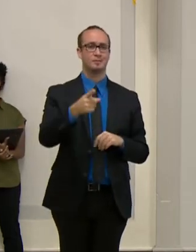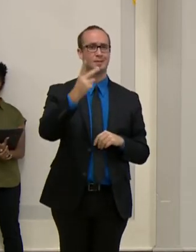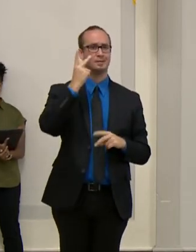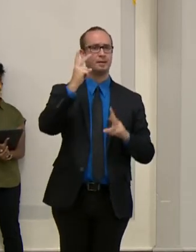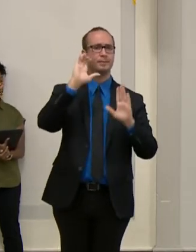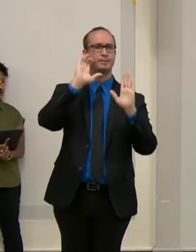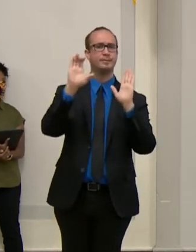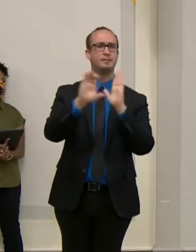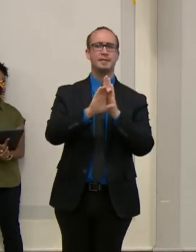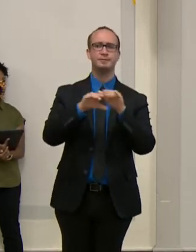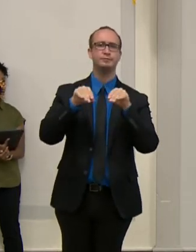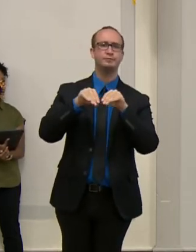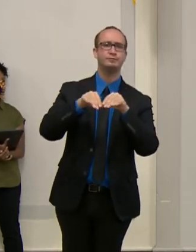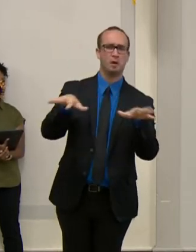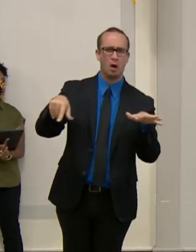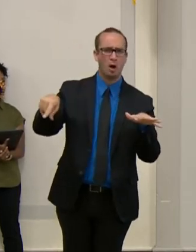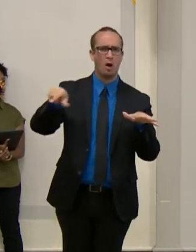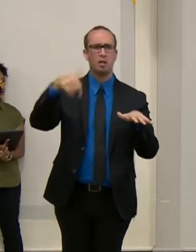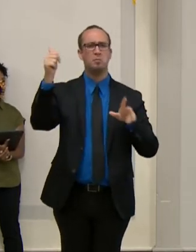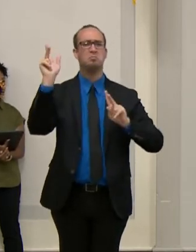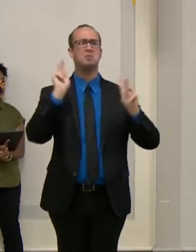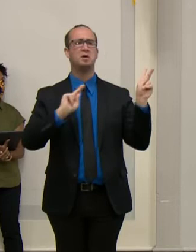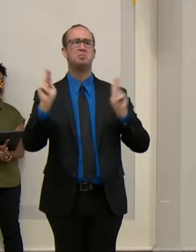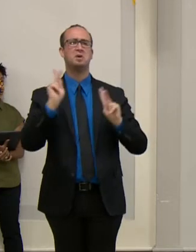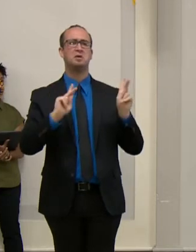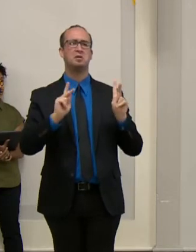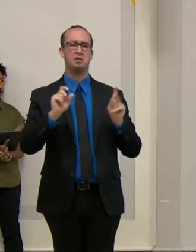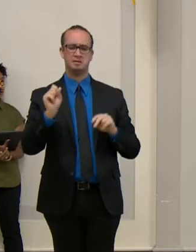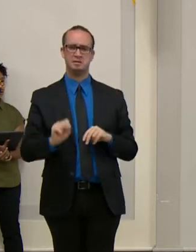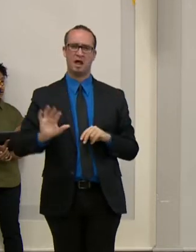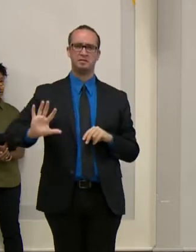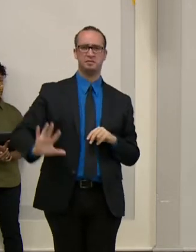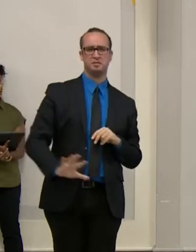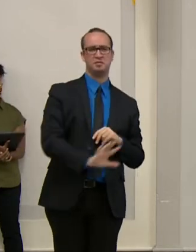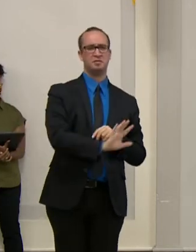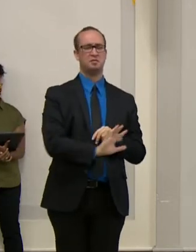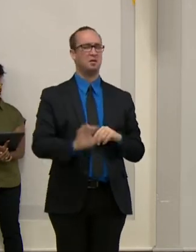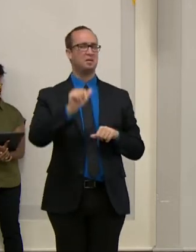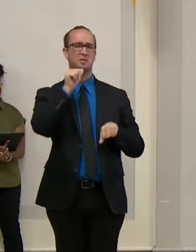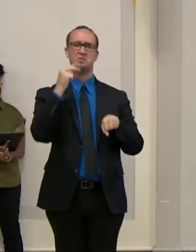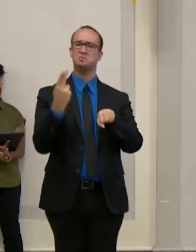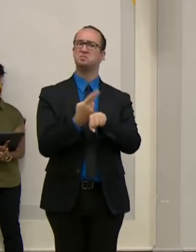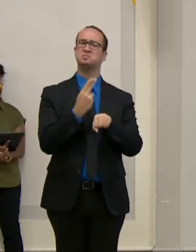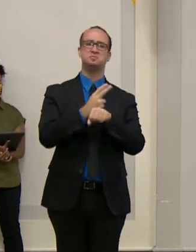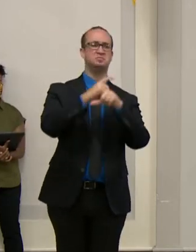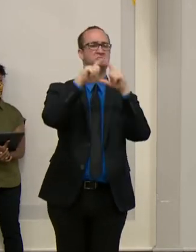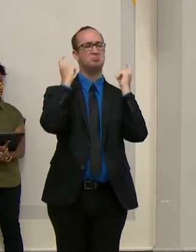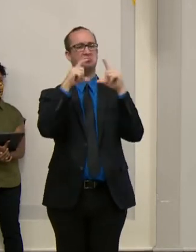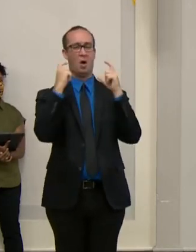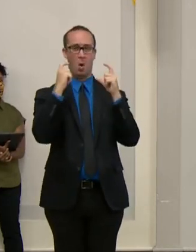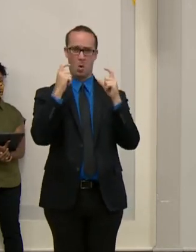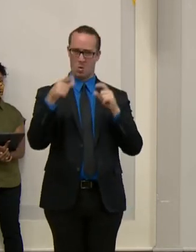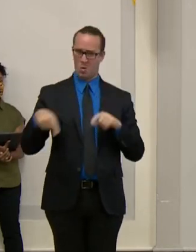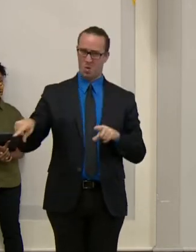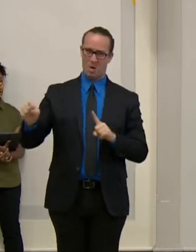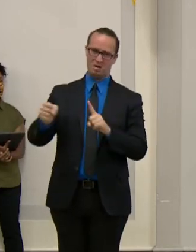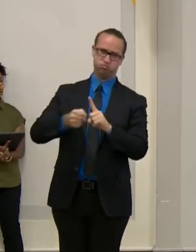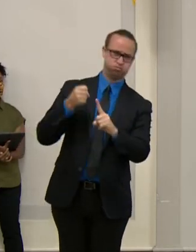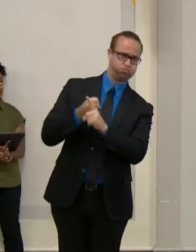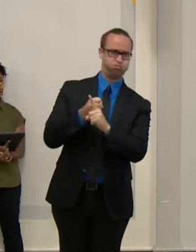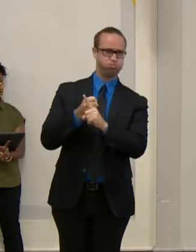in the same areas where COVID transmission is high. Now is the time to set Baltimore apart in our response.